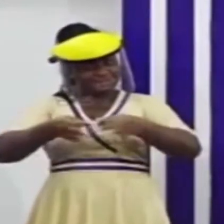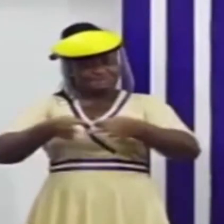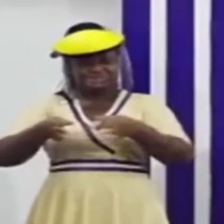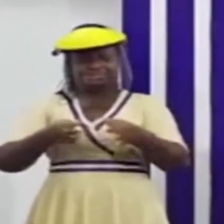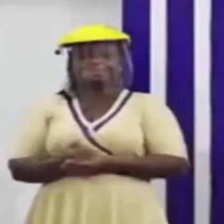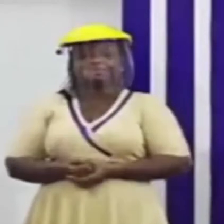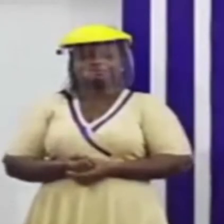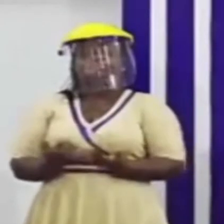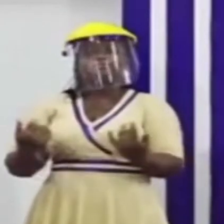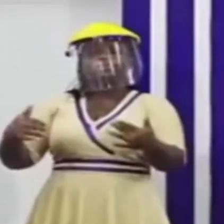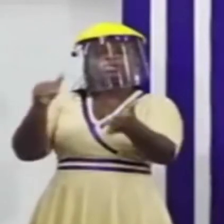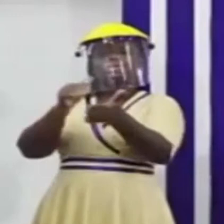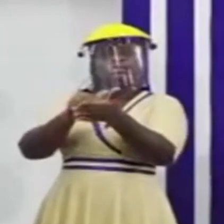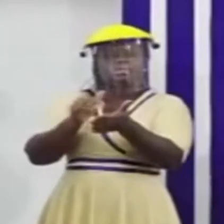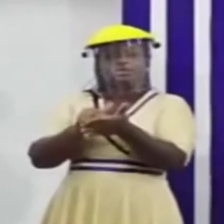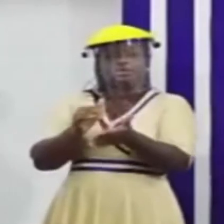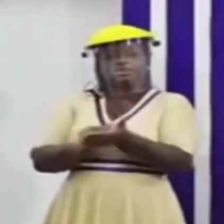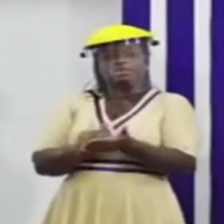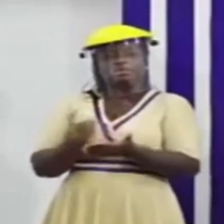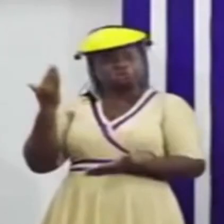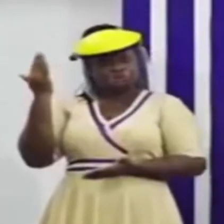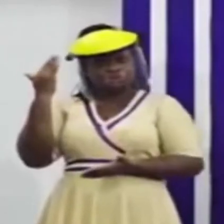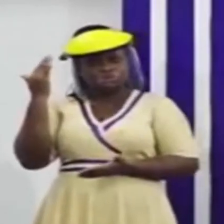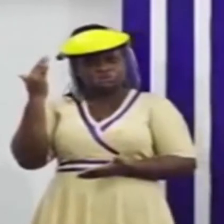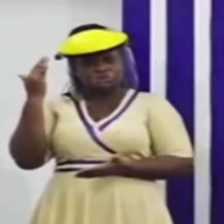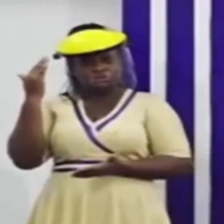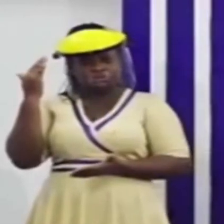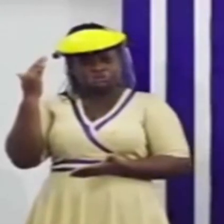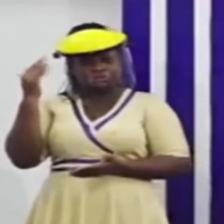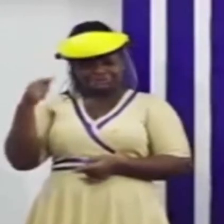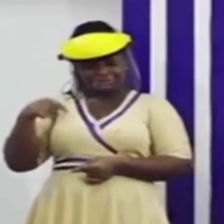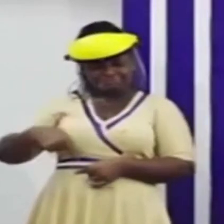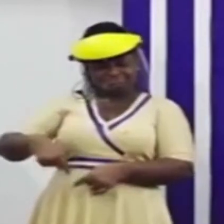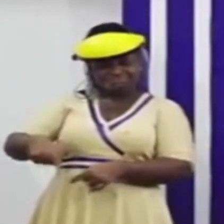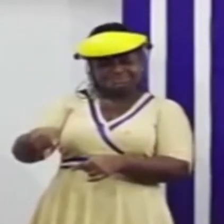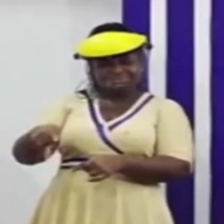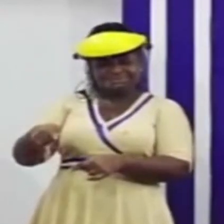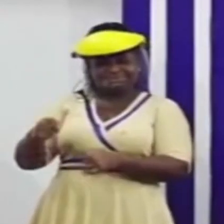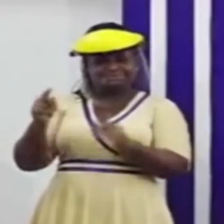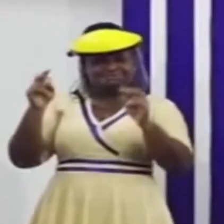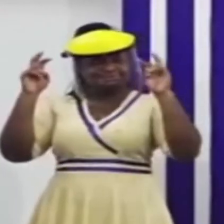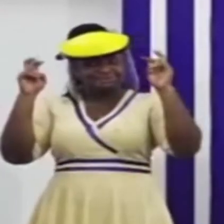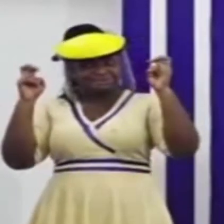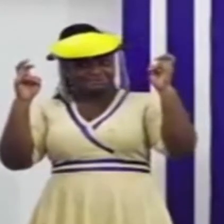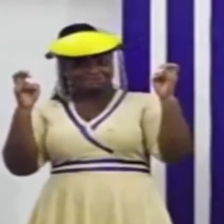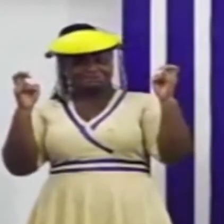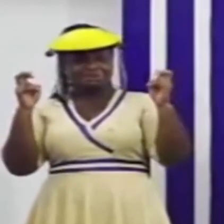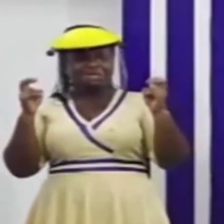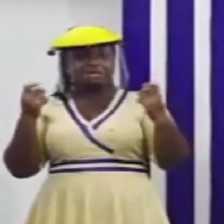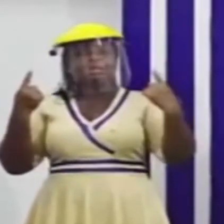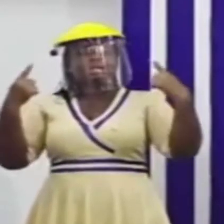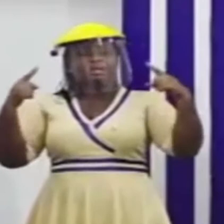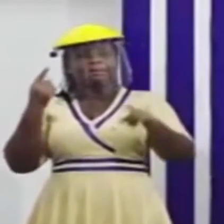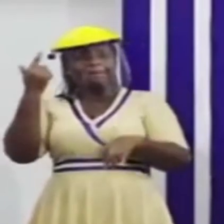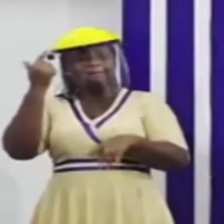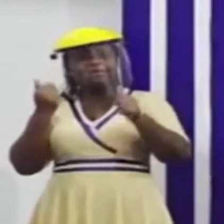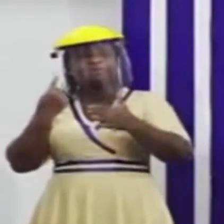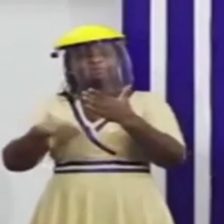We also recognize that this issue may have arisen because of